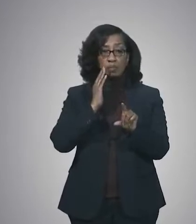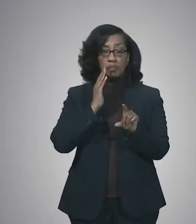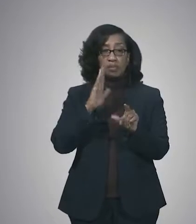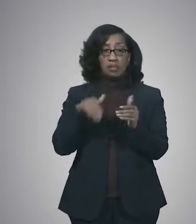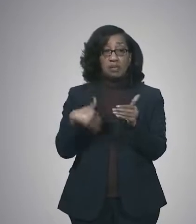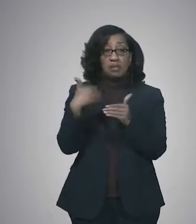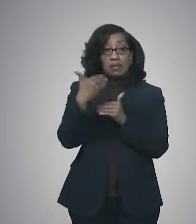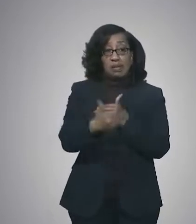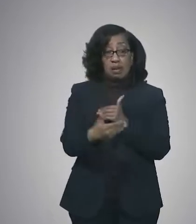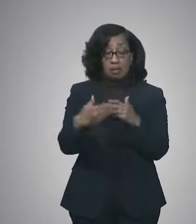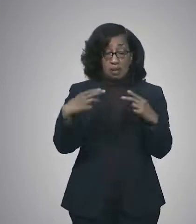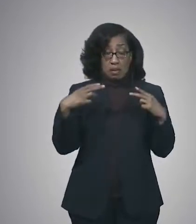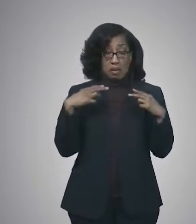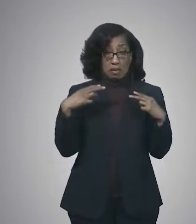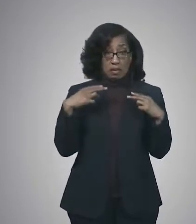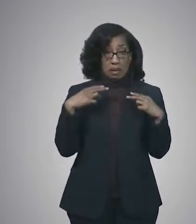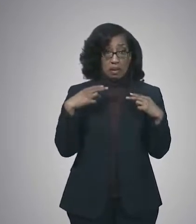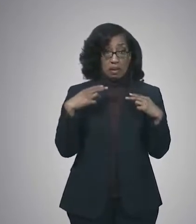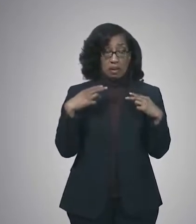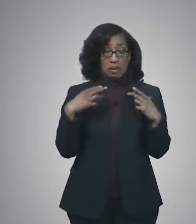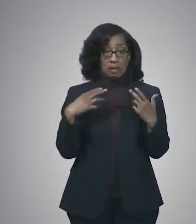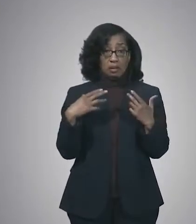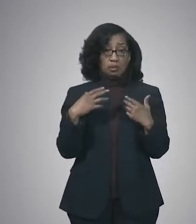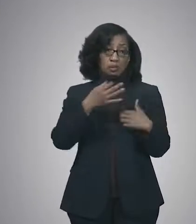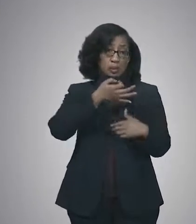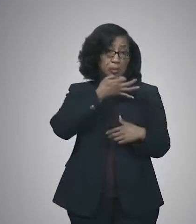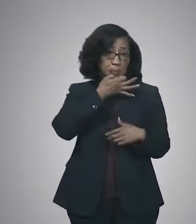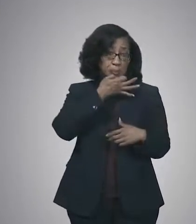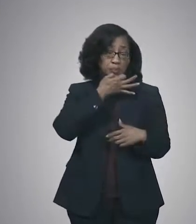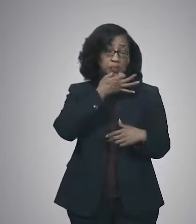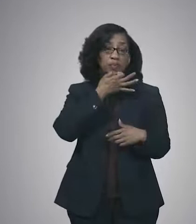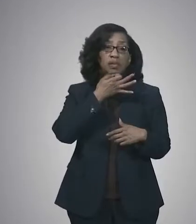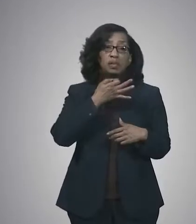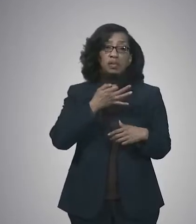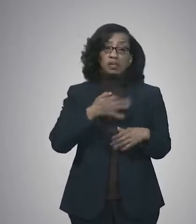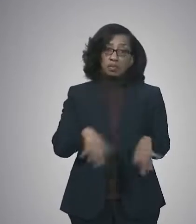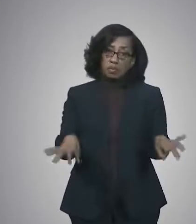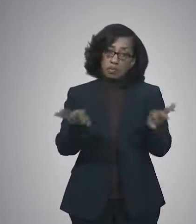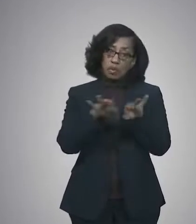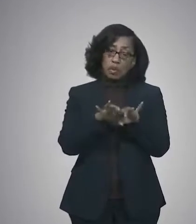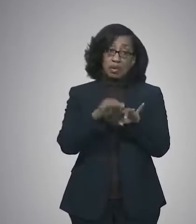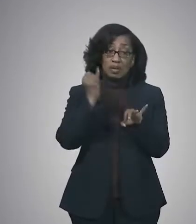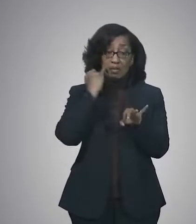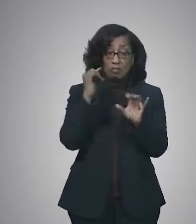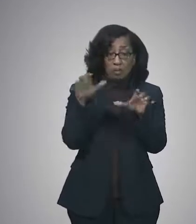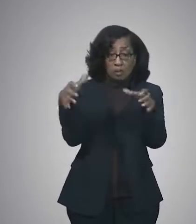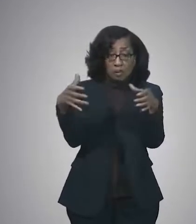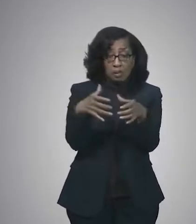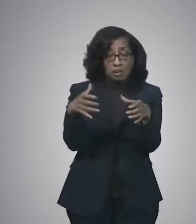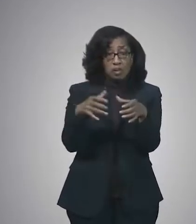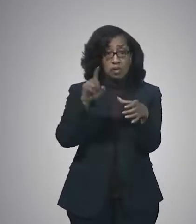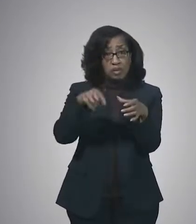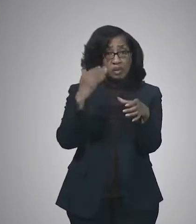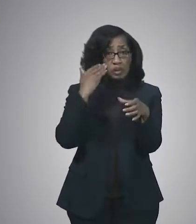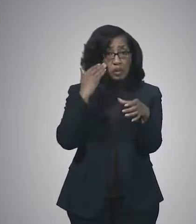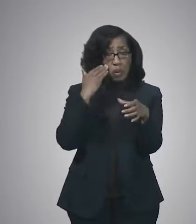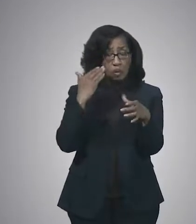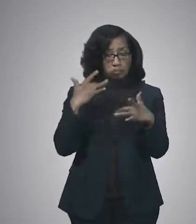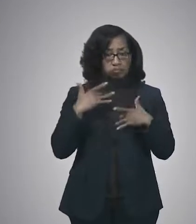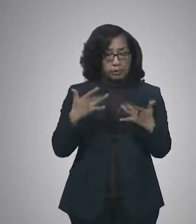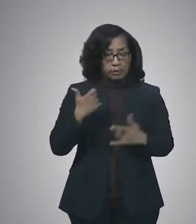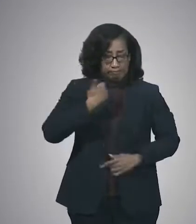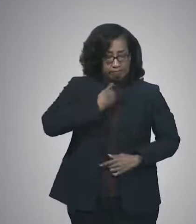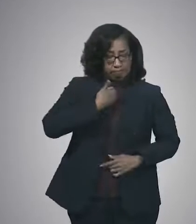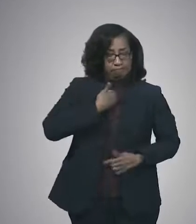next holidays that are going on, or will be going on, make sure that when you're gathering, you know your status. There are